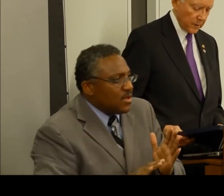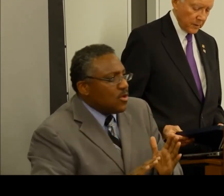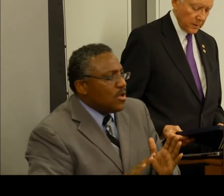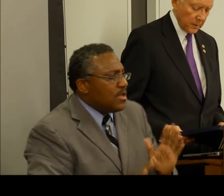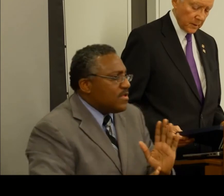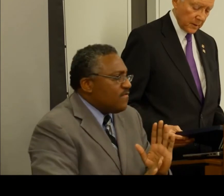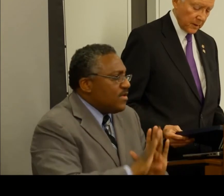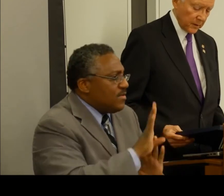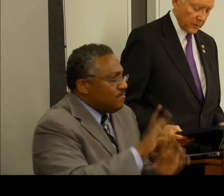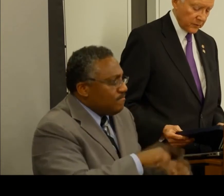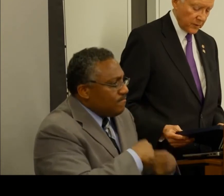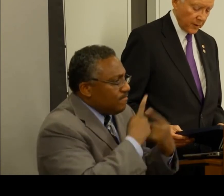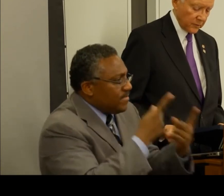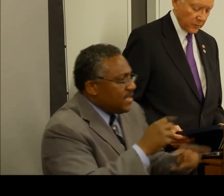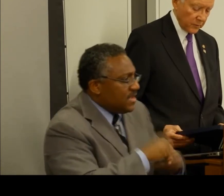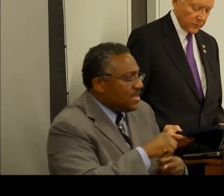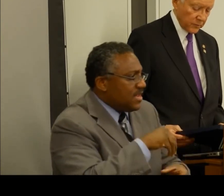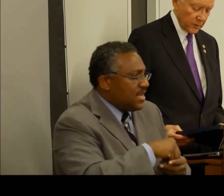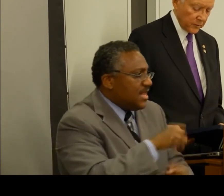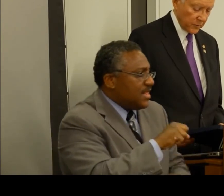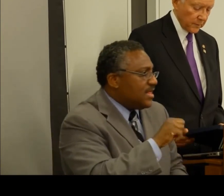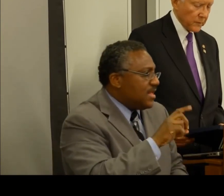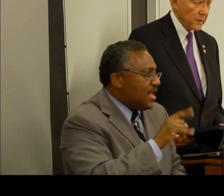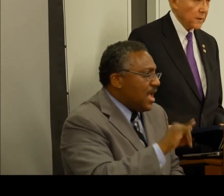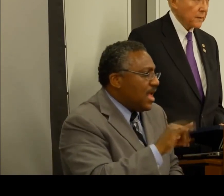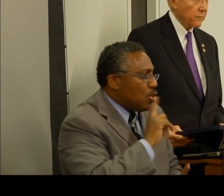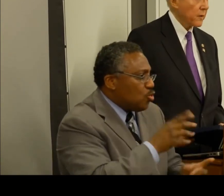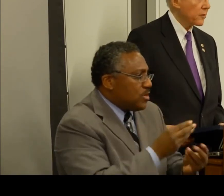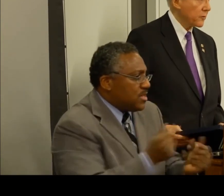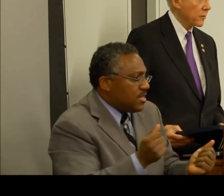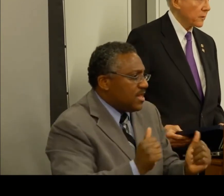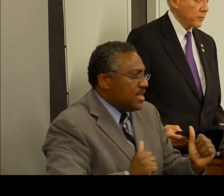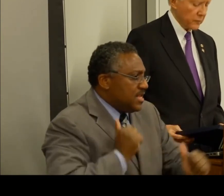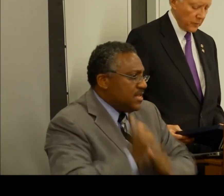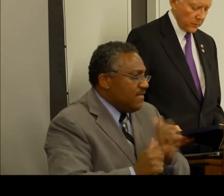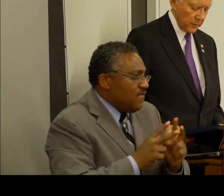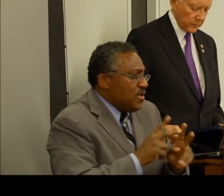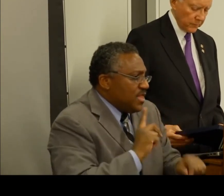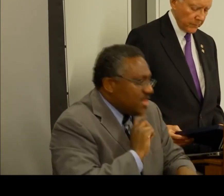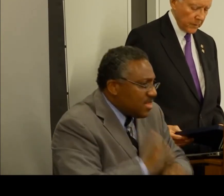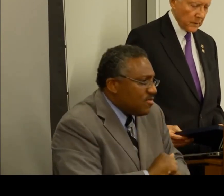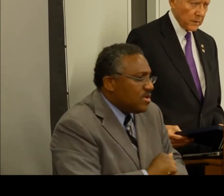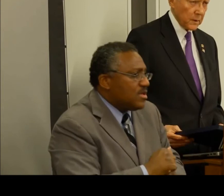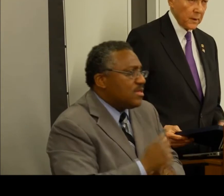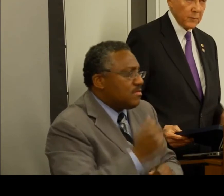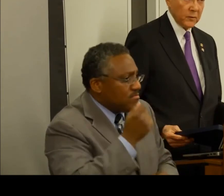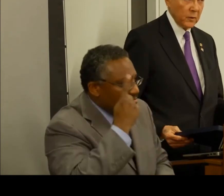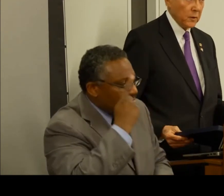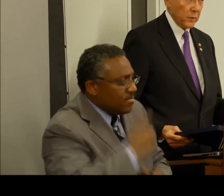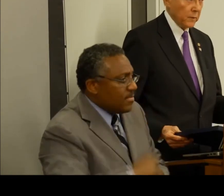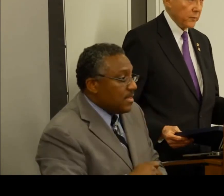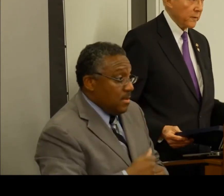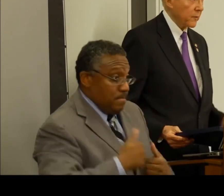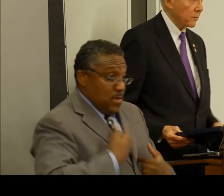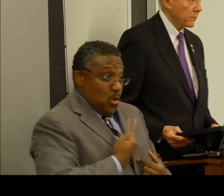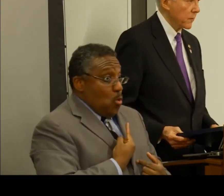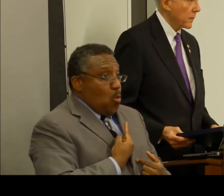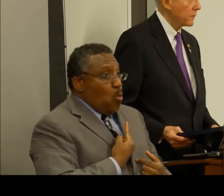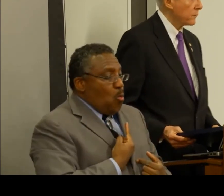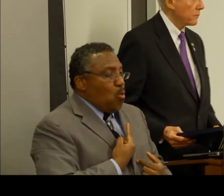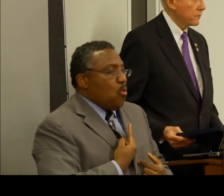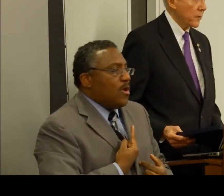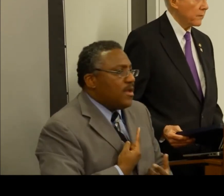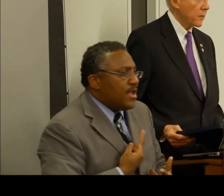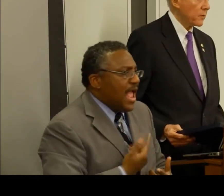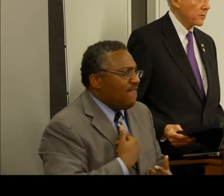in the SSDI Solutions Initiative very serious consideration. And I'm not the only one. I mean, we have a